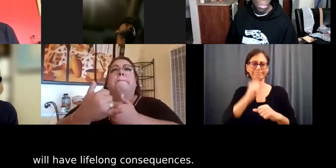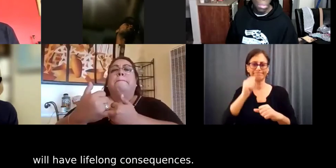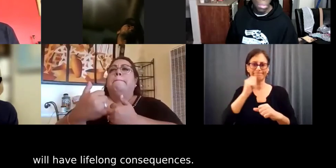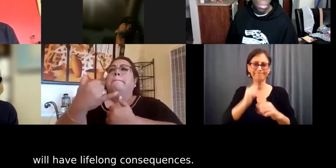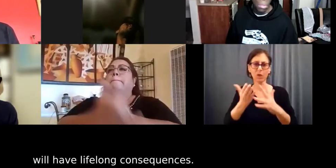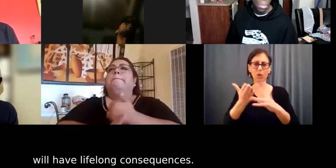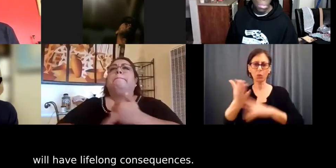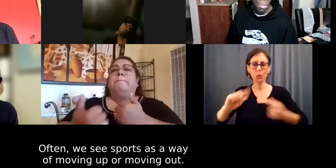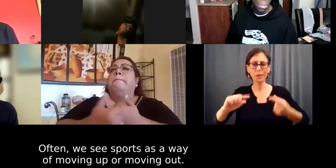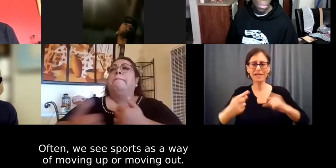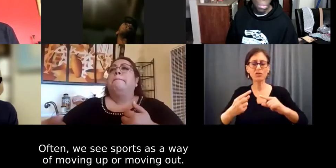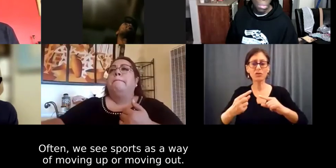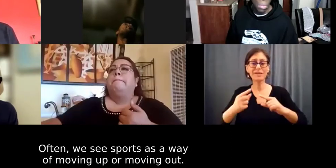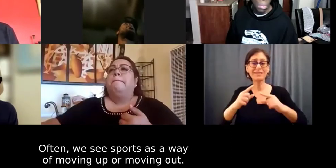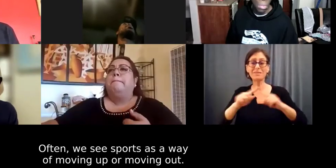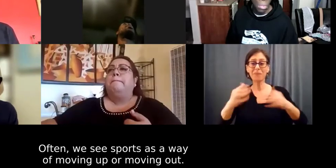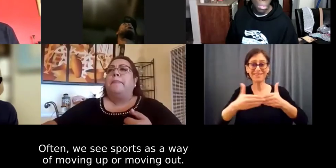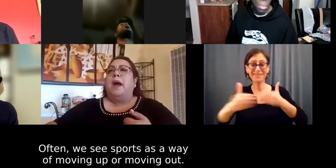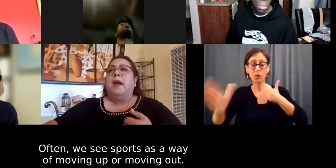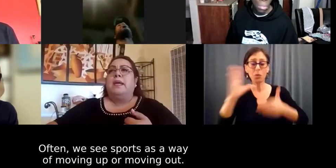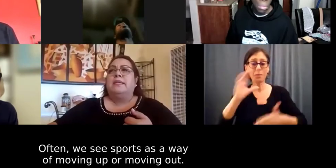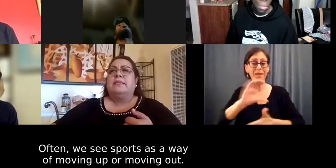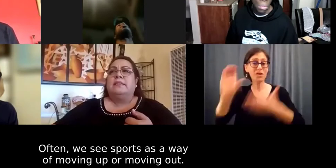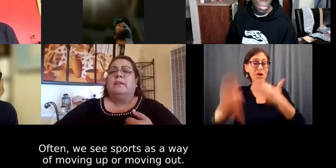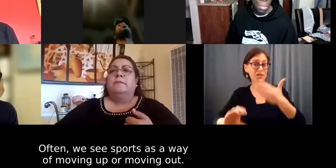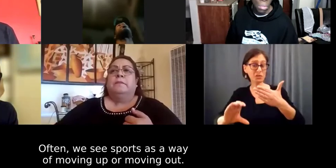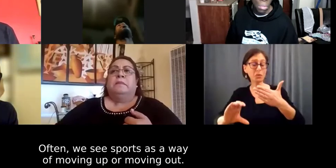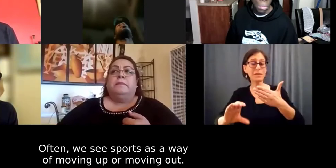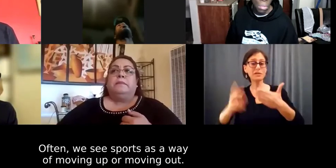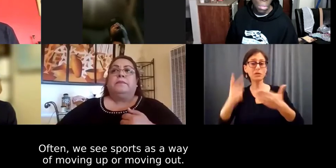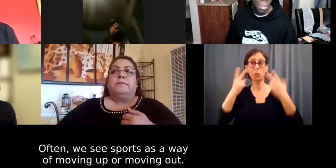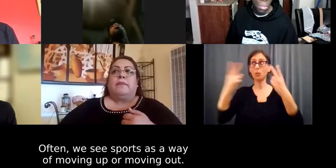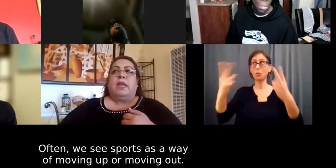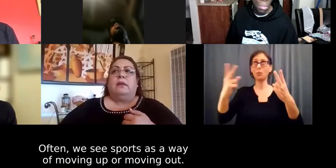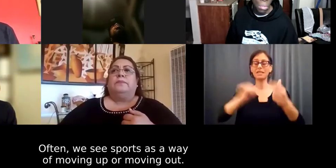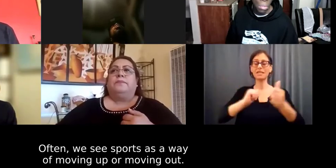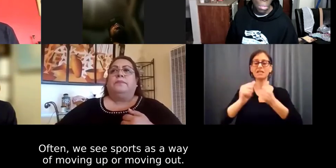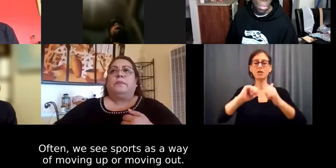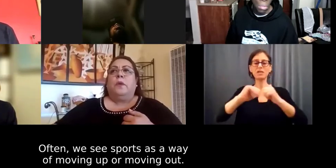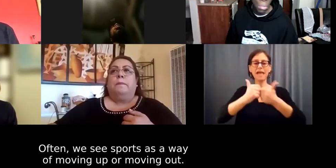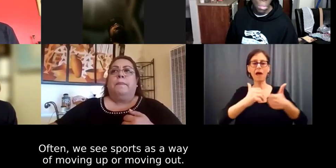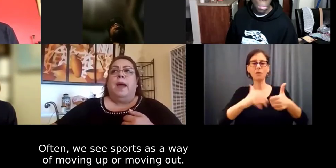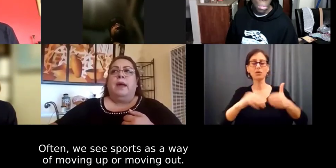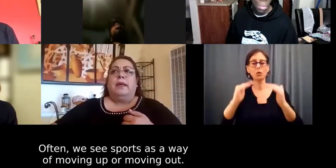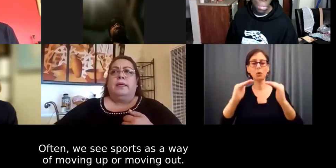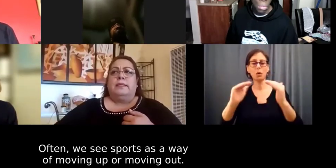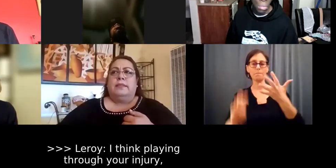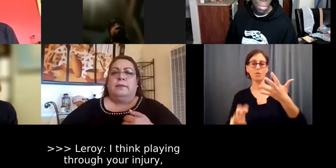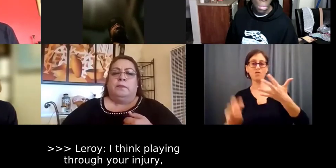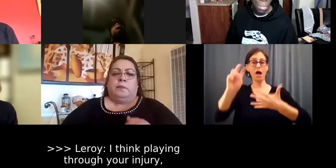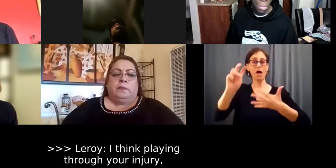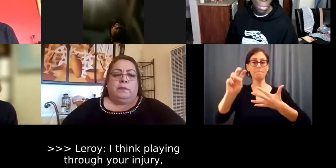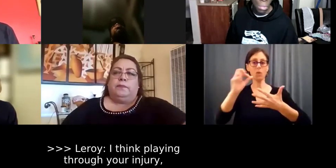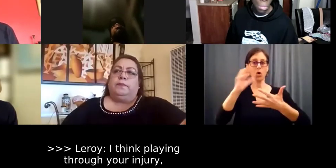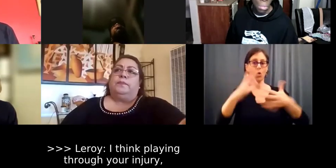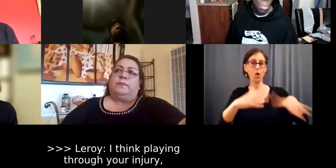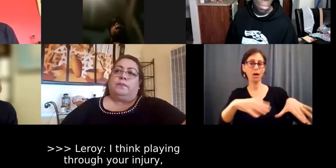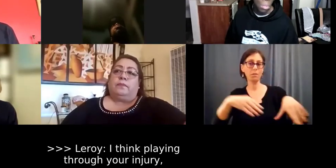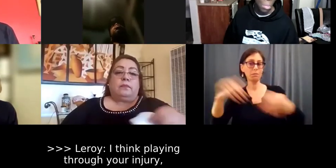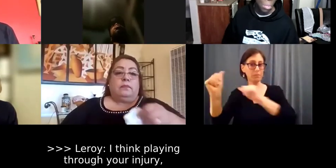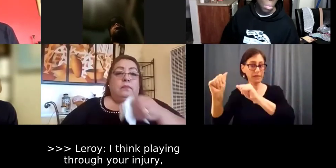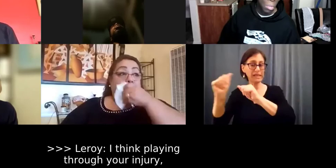consequences? Often this is because we see sports as a way of moving out or moving up. have a national